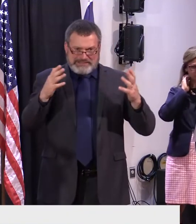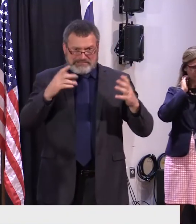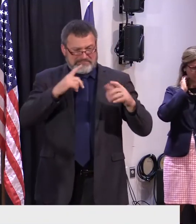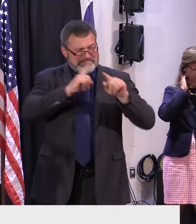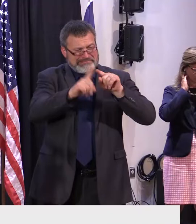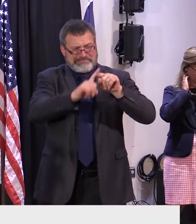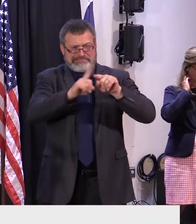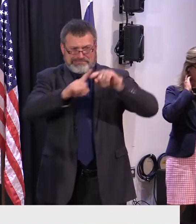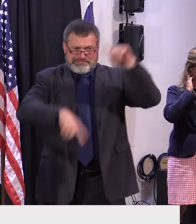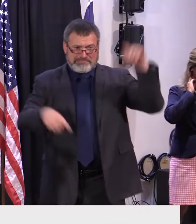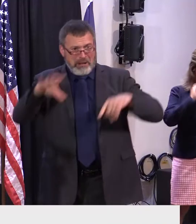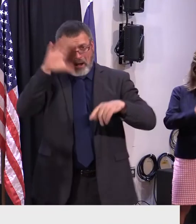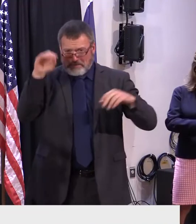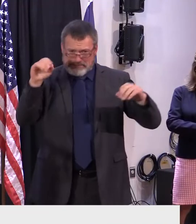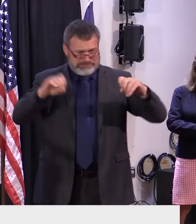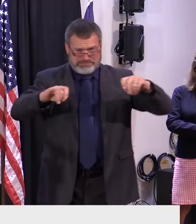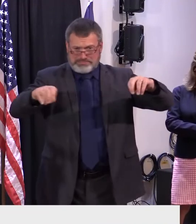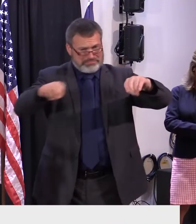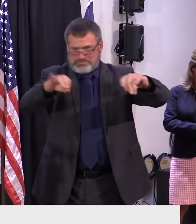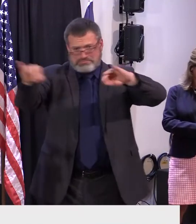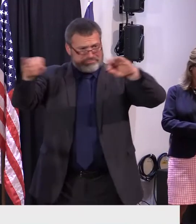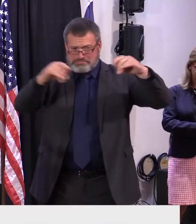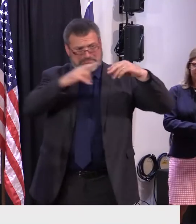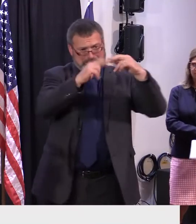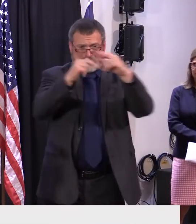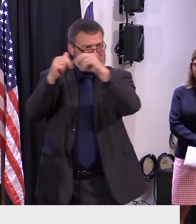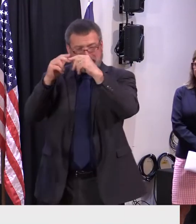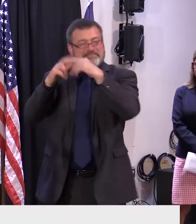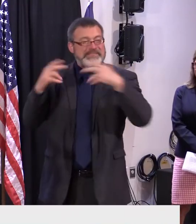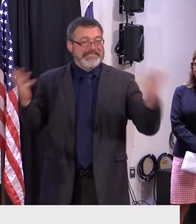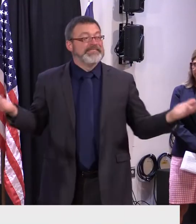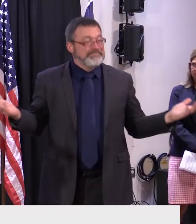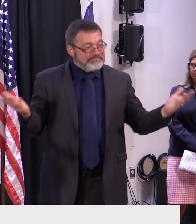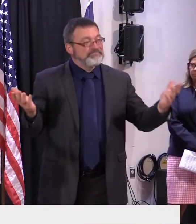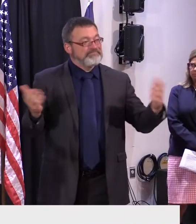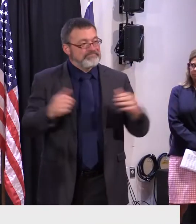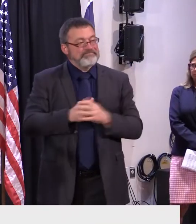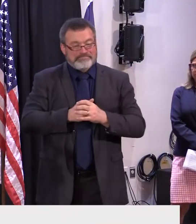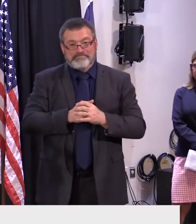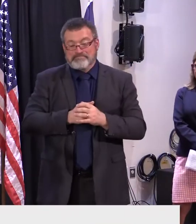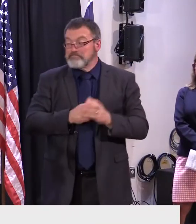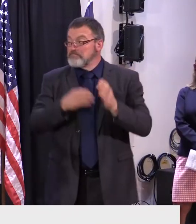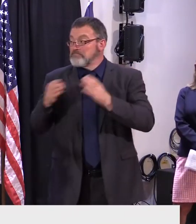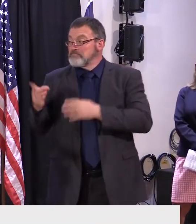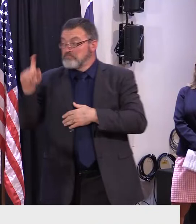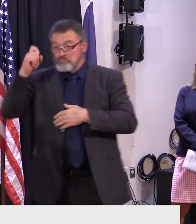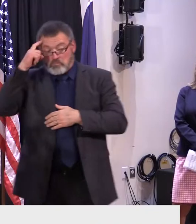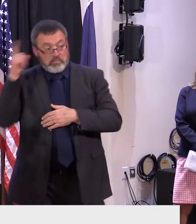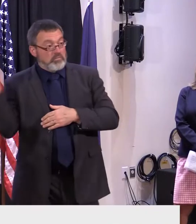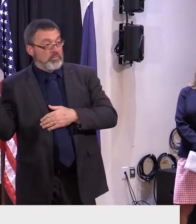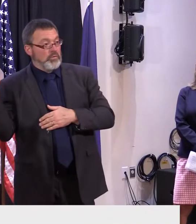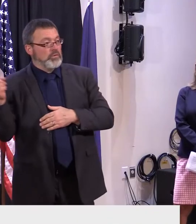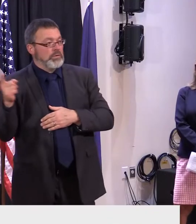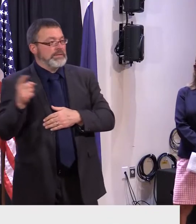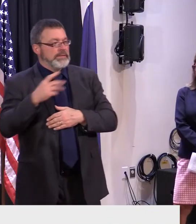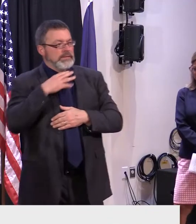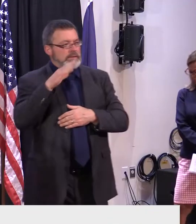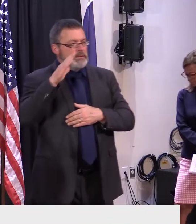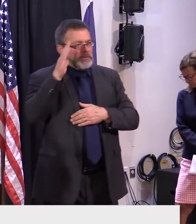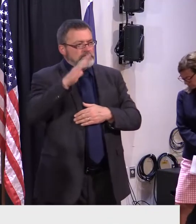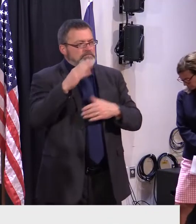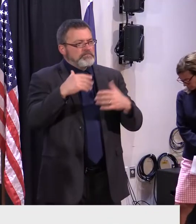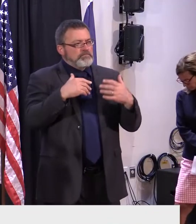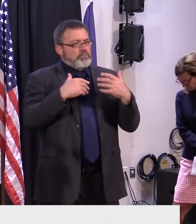gives his thoughts, I just wanted to, again, the reason some of the money was running out